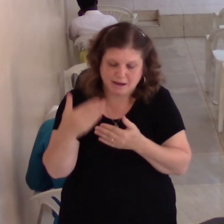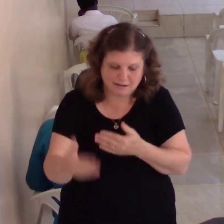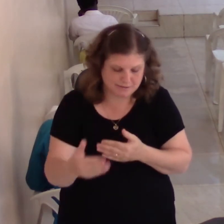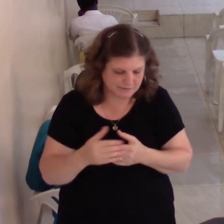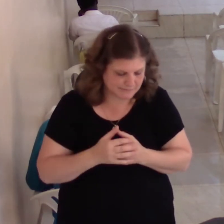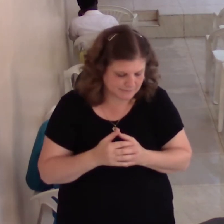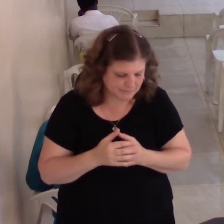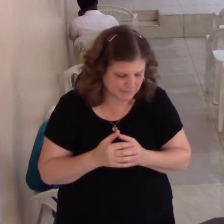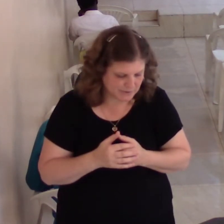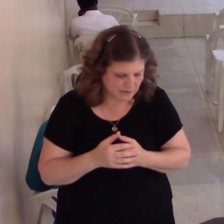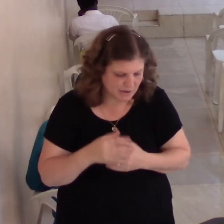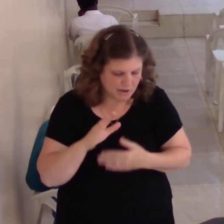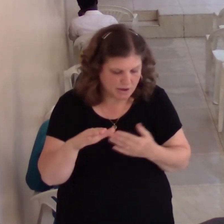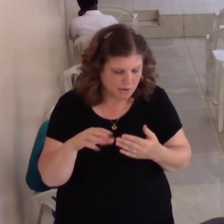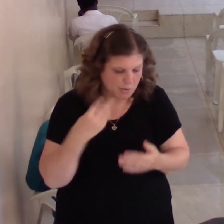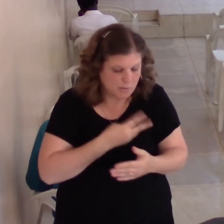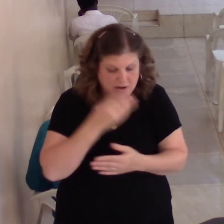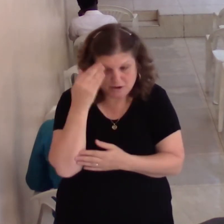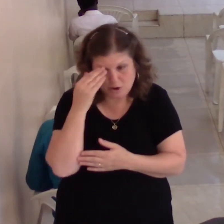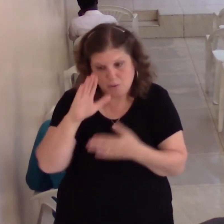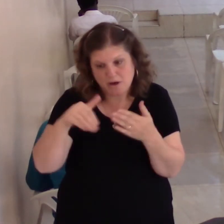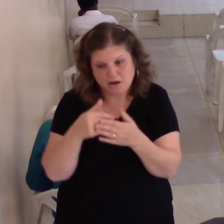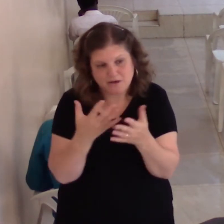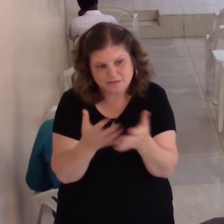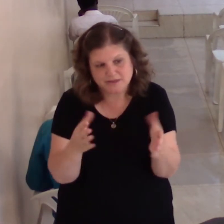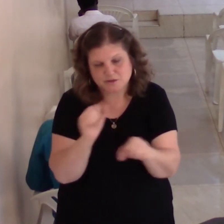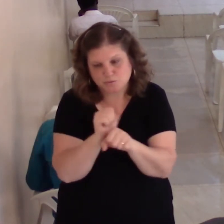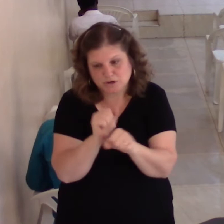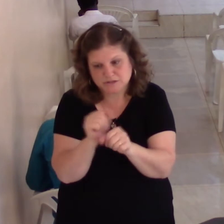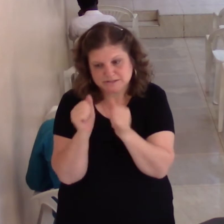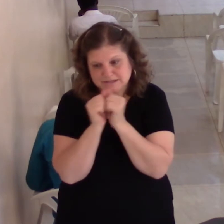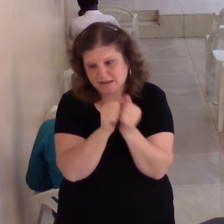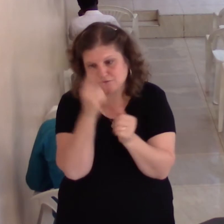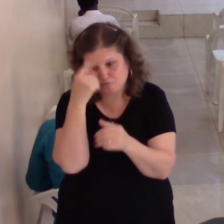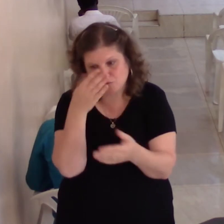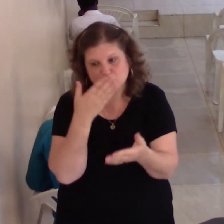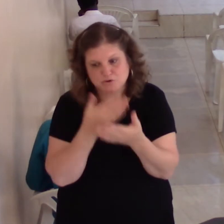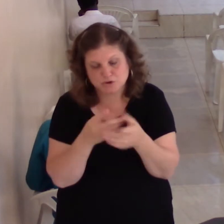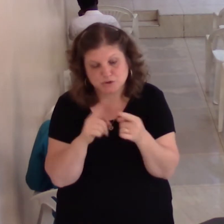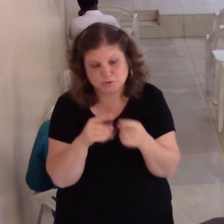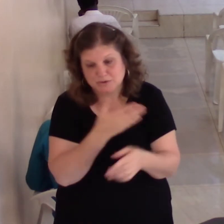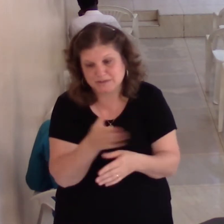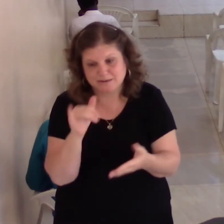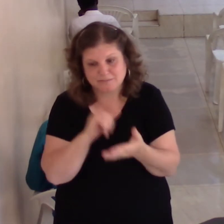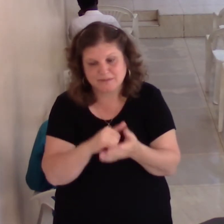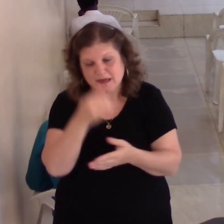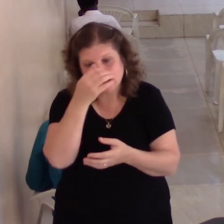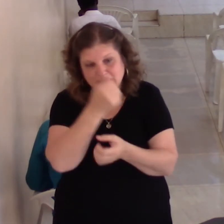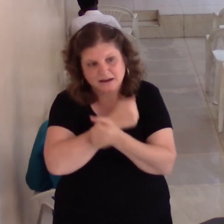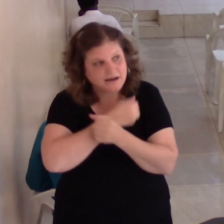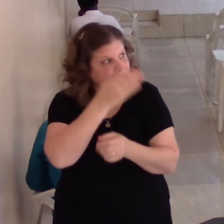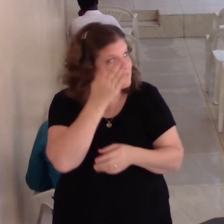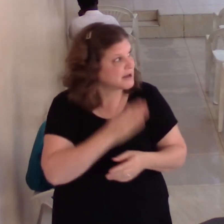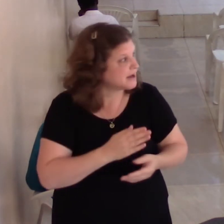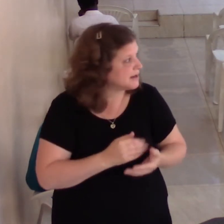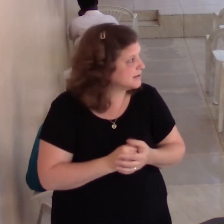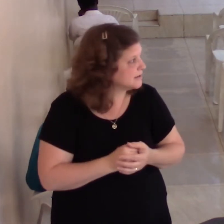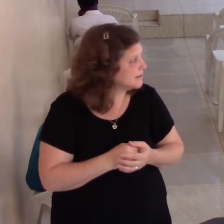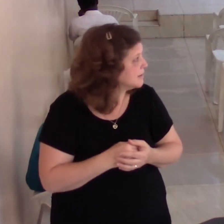that things work together for good to them that love God. And so another thing is, like we said, the recording. We've been wanting to do that for a